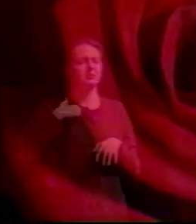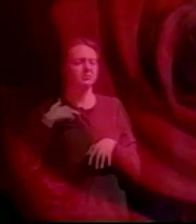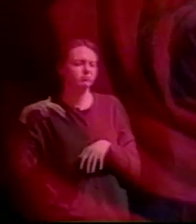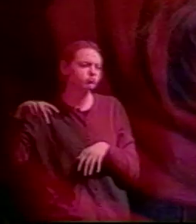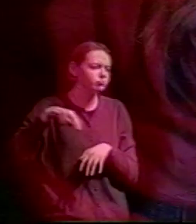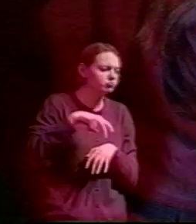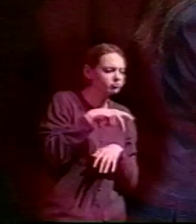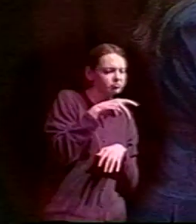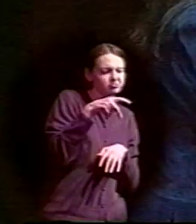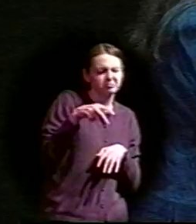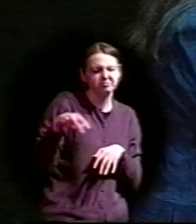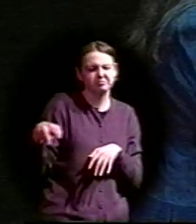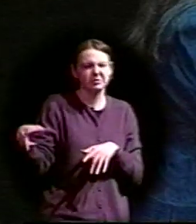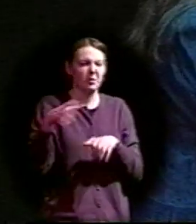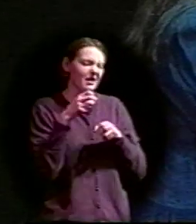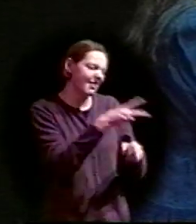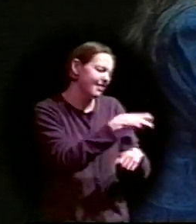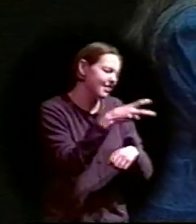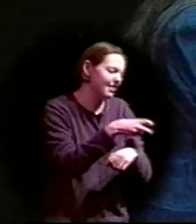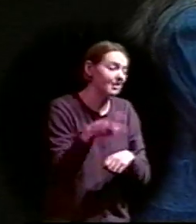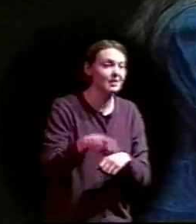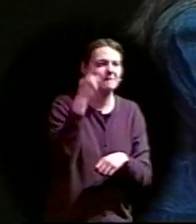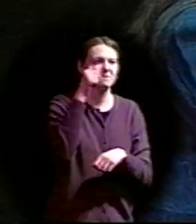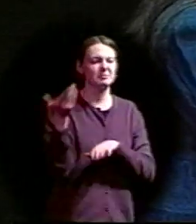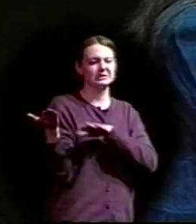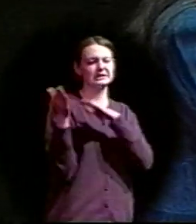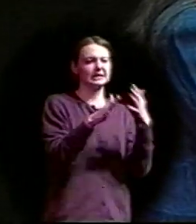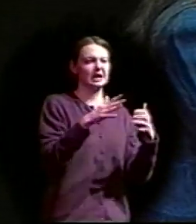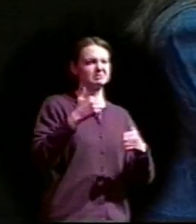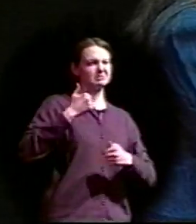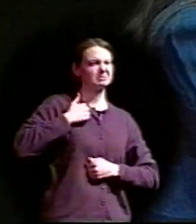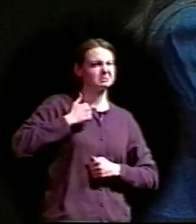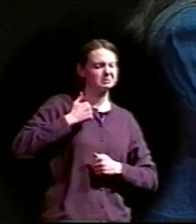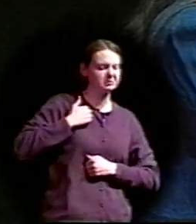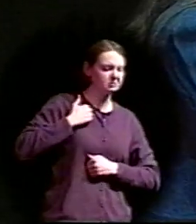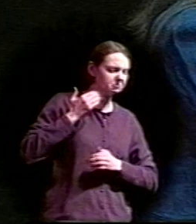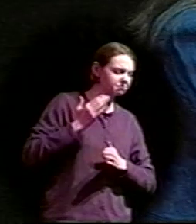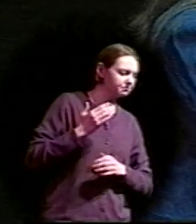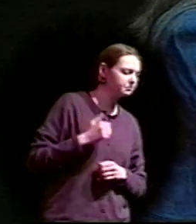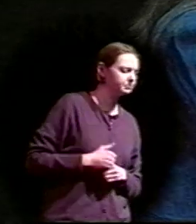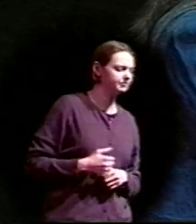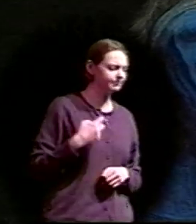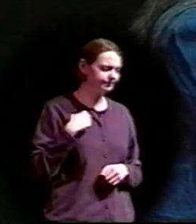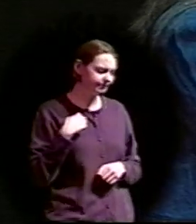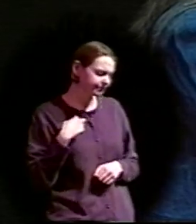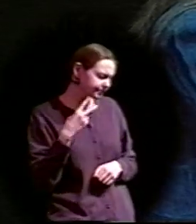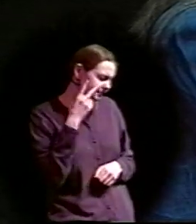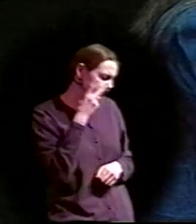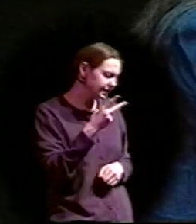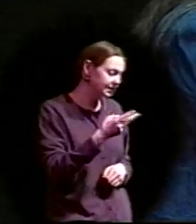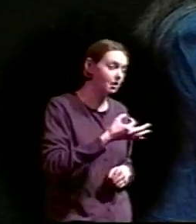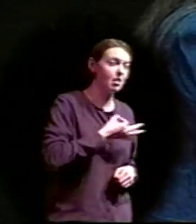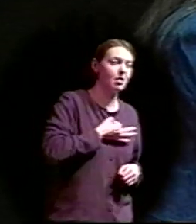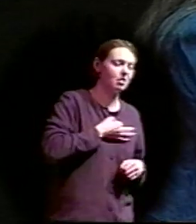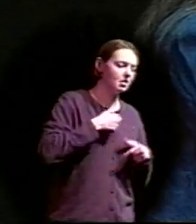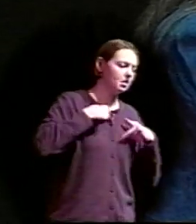plunder, mid the dying and the dead. I roughly seized a locket, pressed upon a